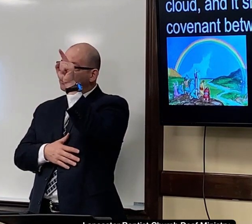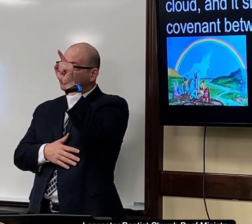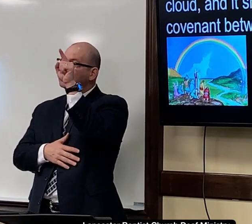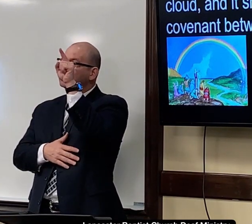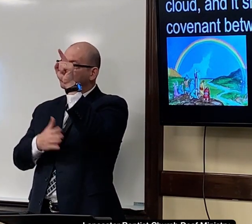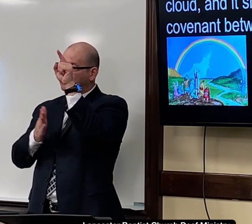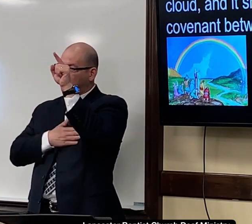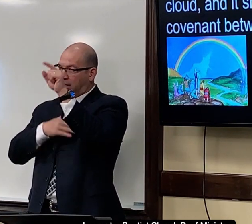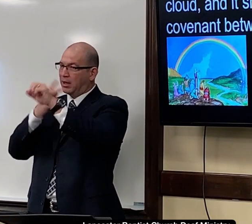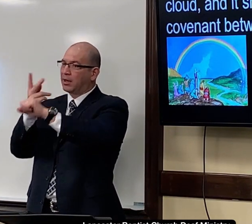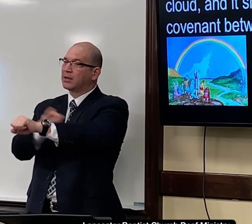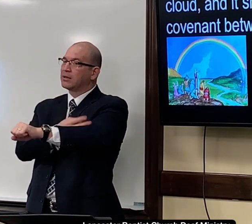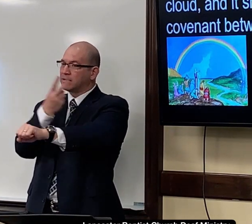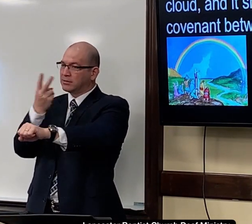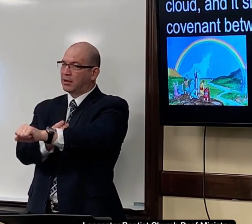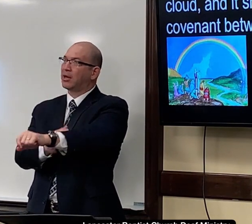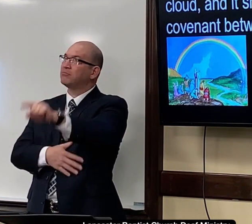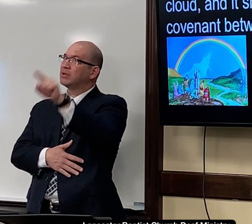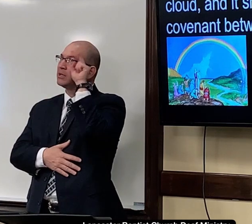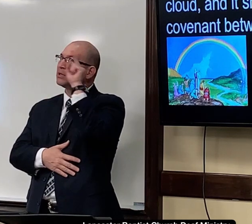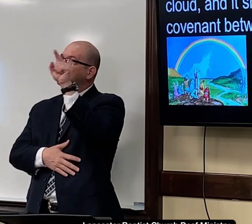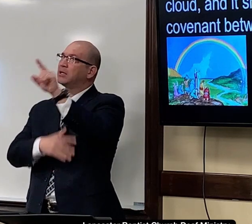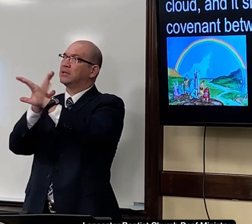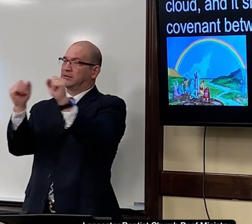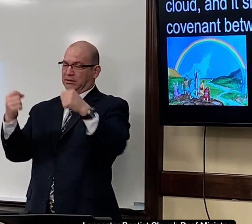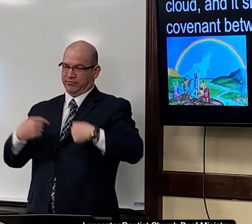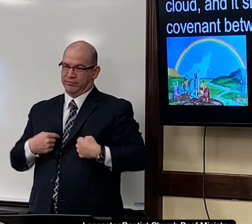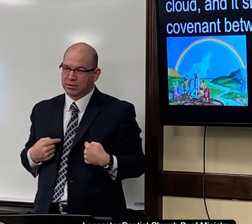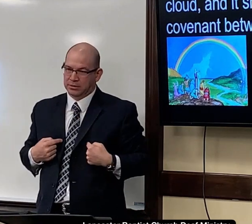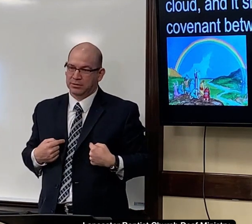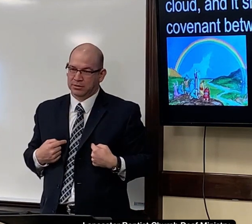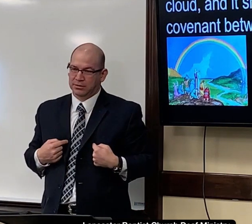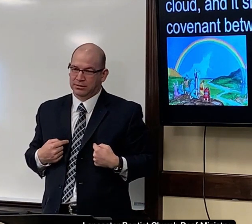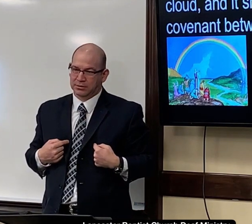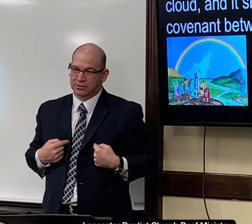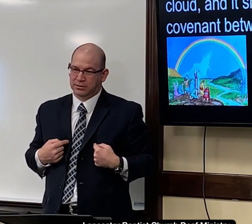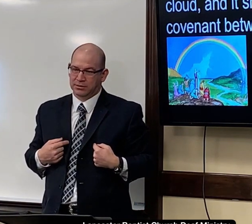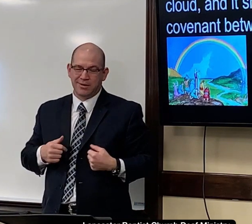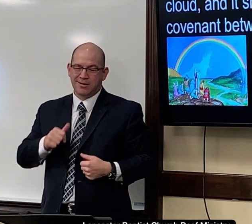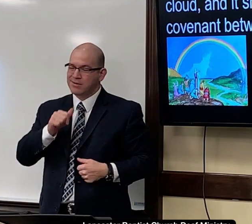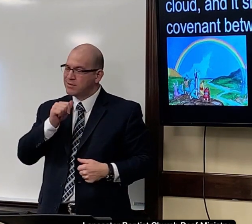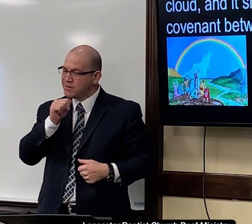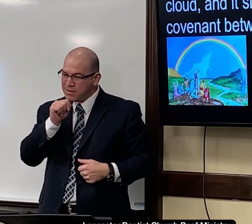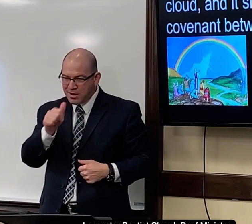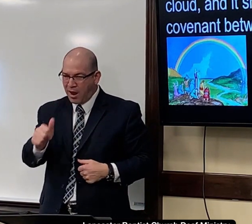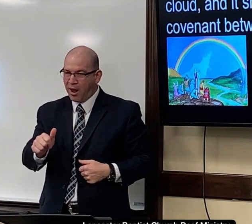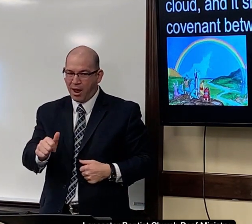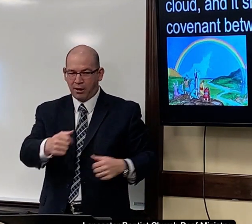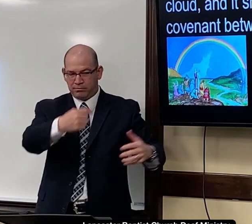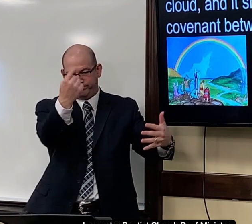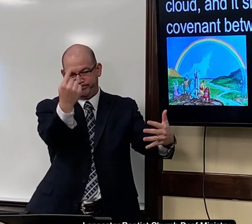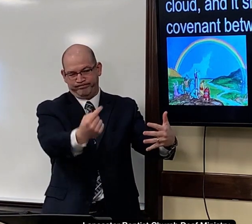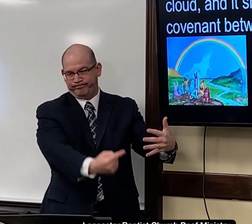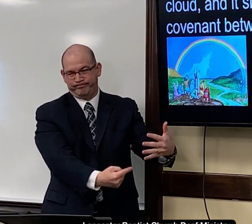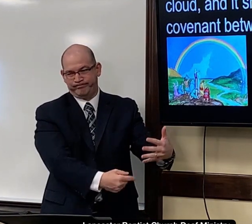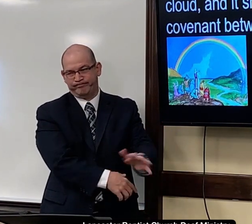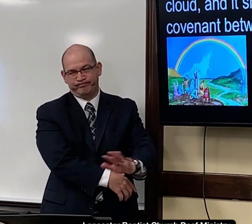alone jesus only is my lamb and only he can save me not